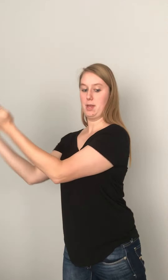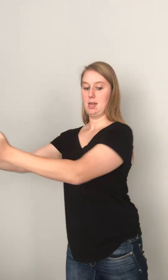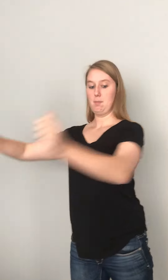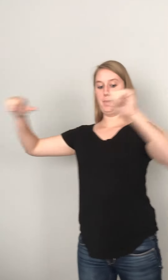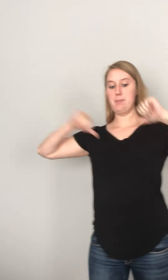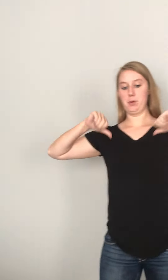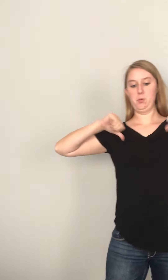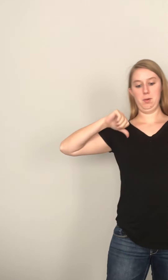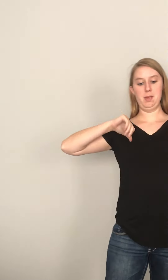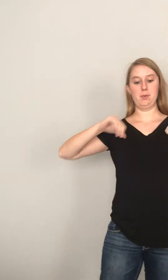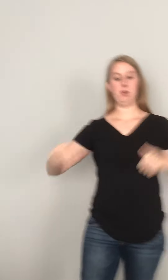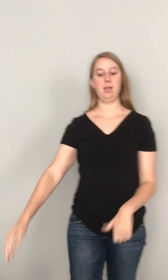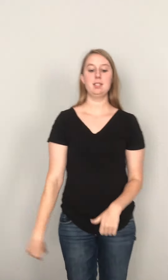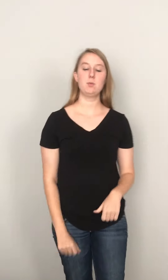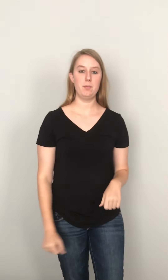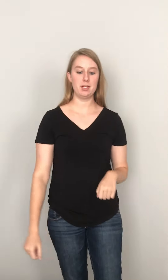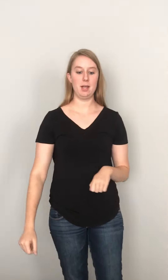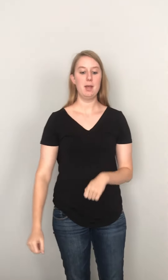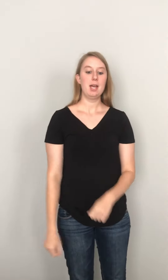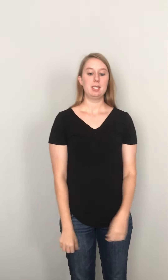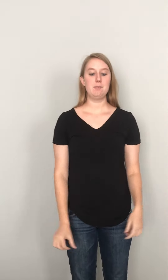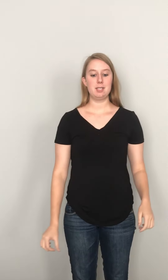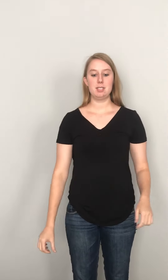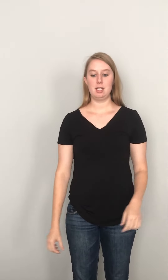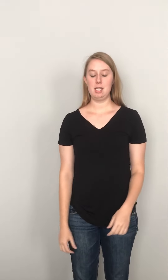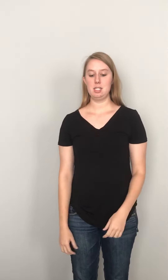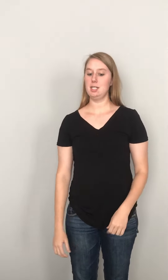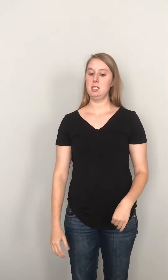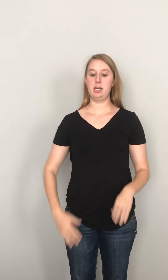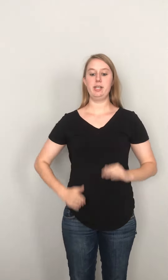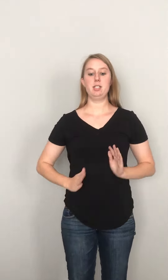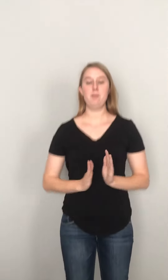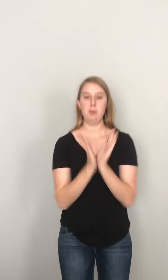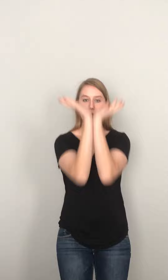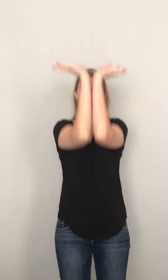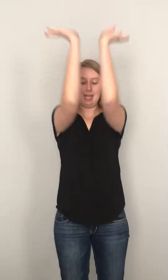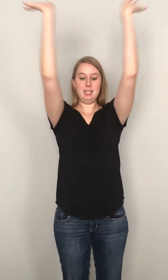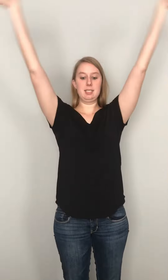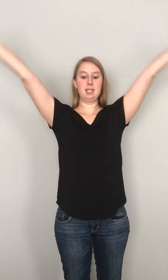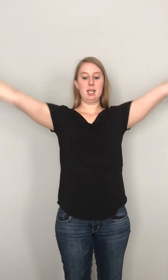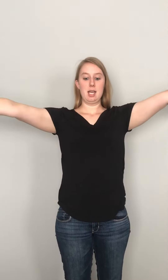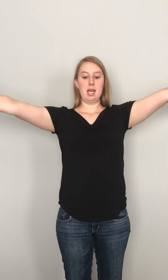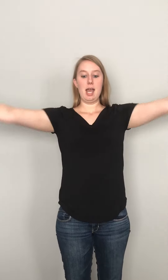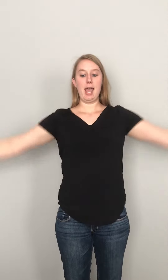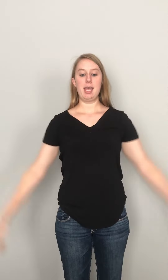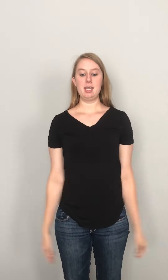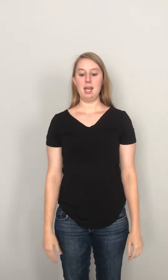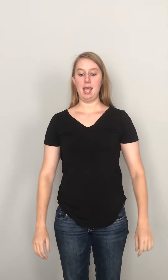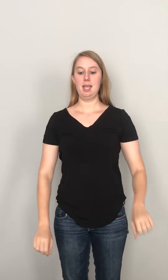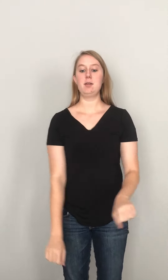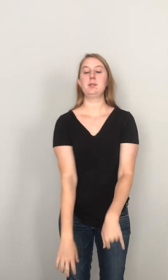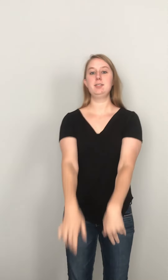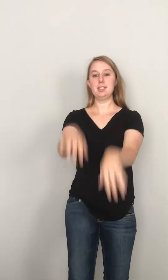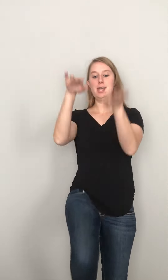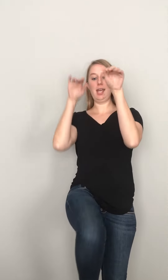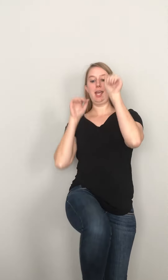people. We're people, okay? So one more time. Domestication, changing plants and animals. Yay!